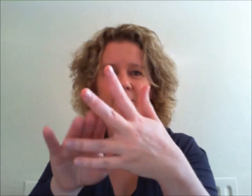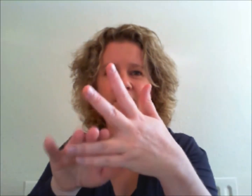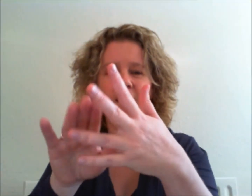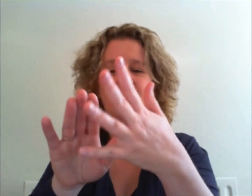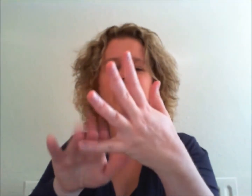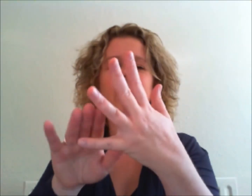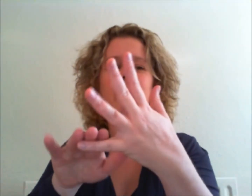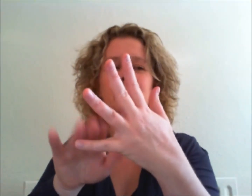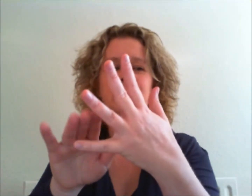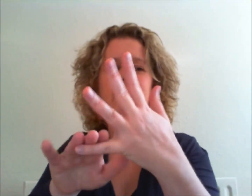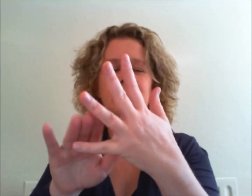I'm protected